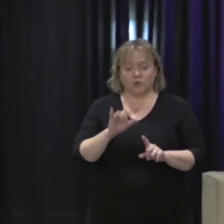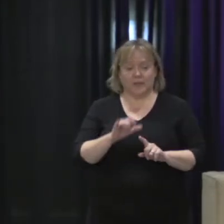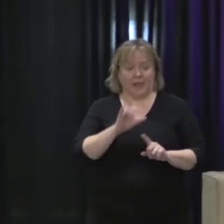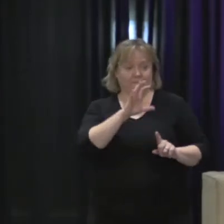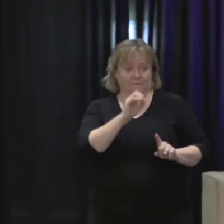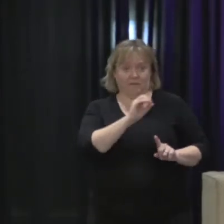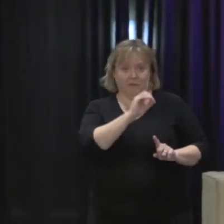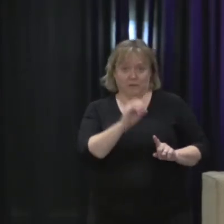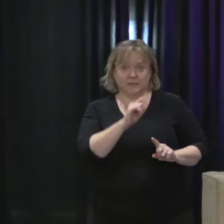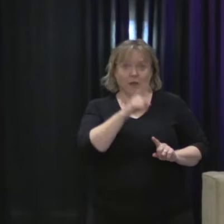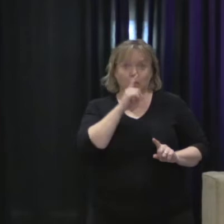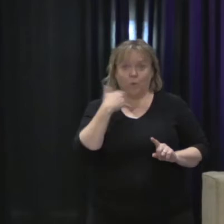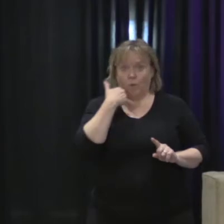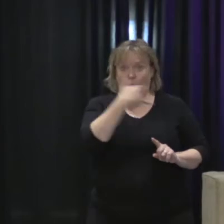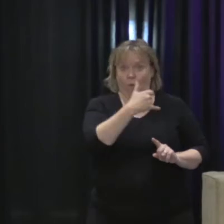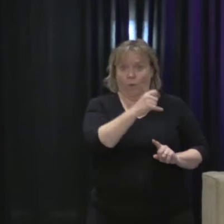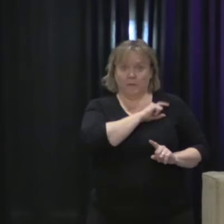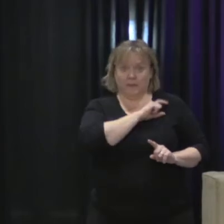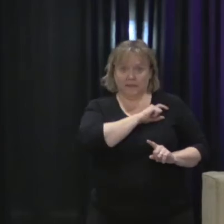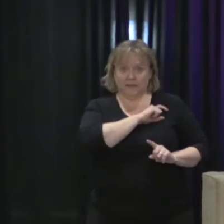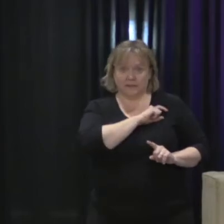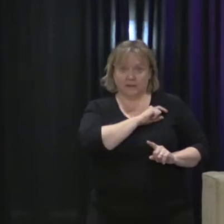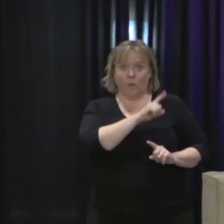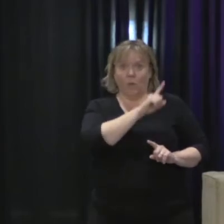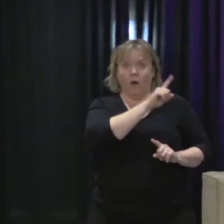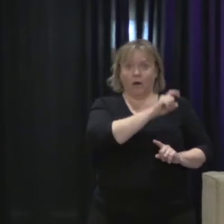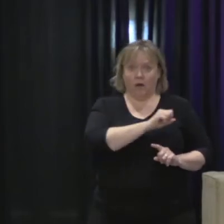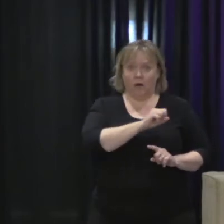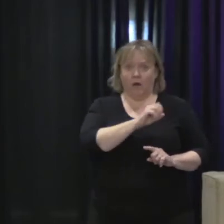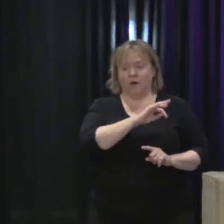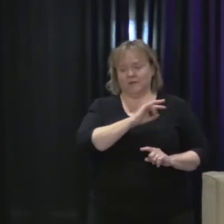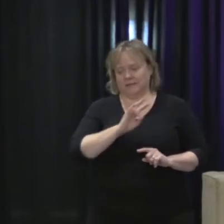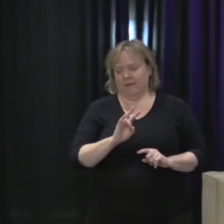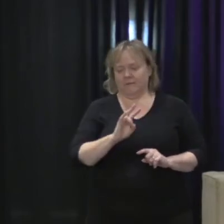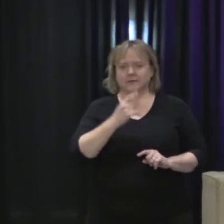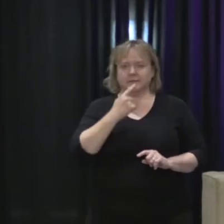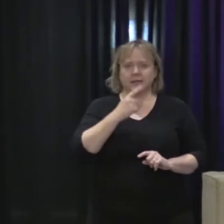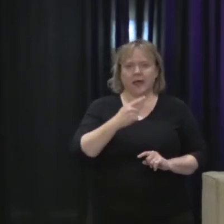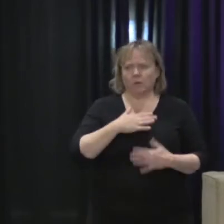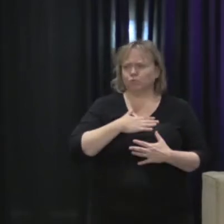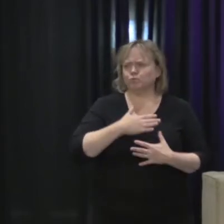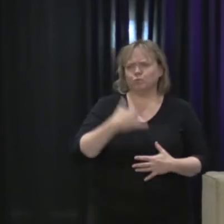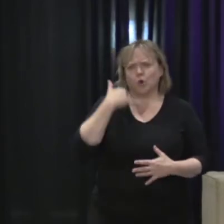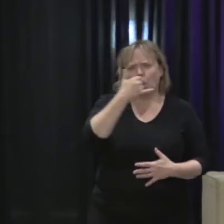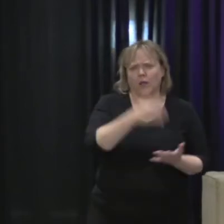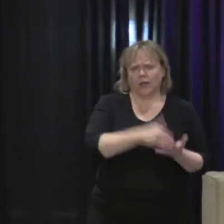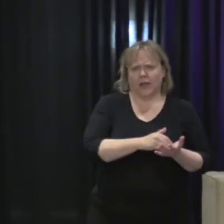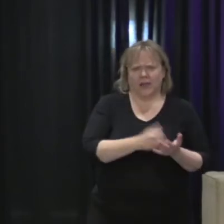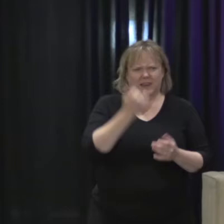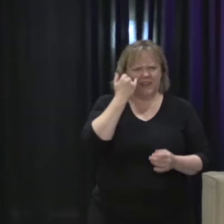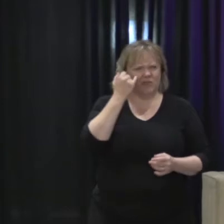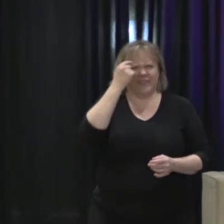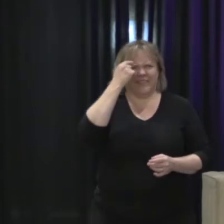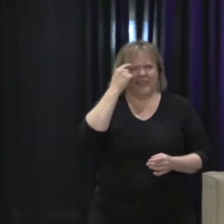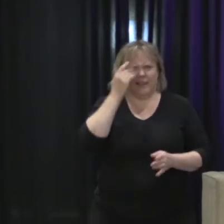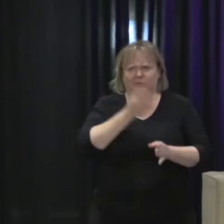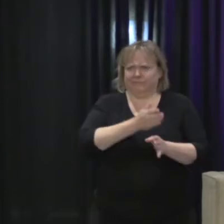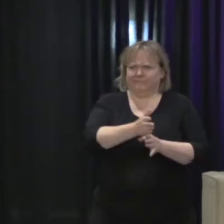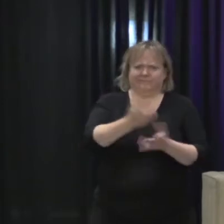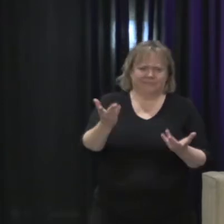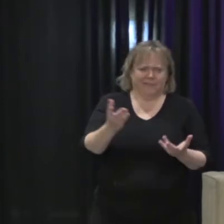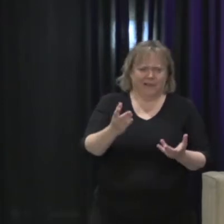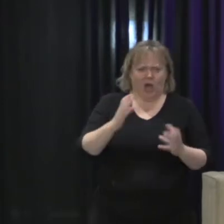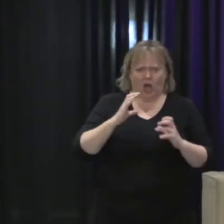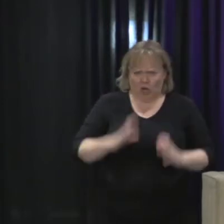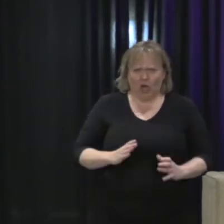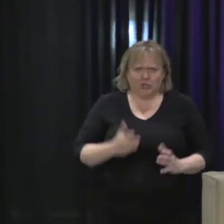called the police, only one in seven said they would call again. So that's a terrible customer service, you know,